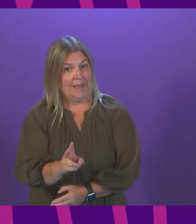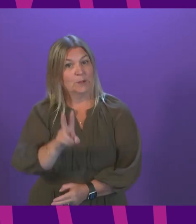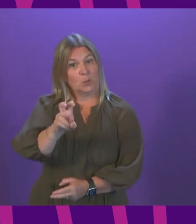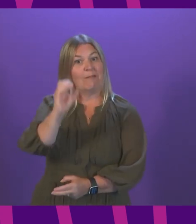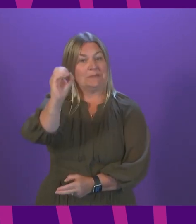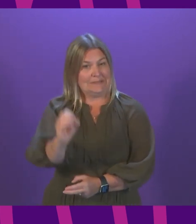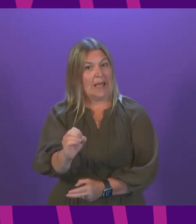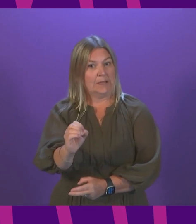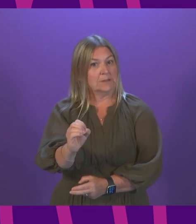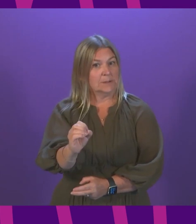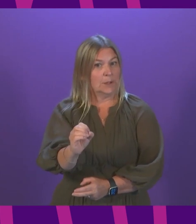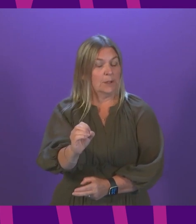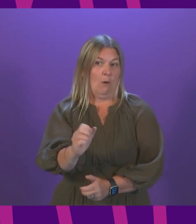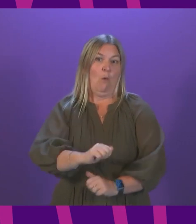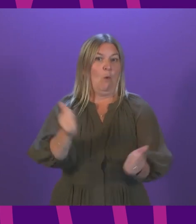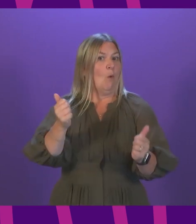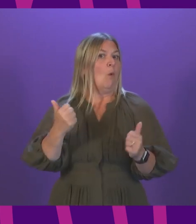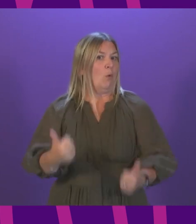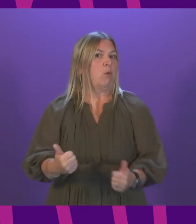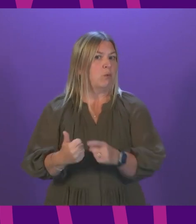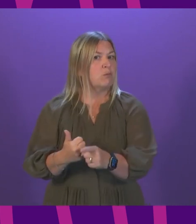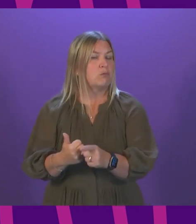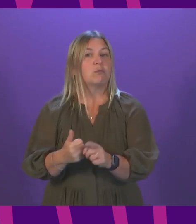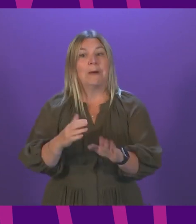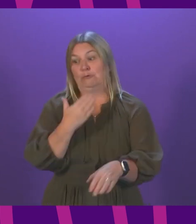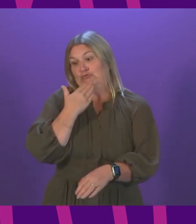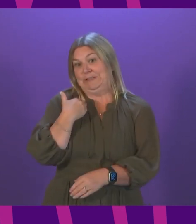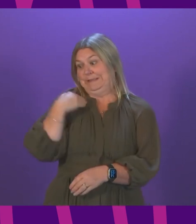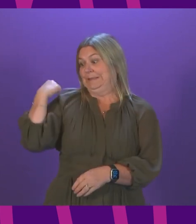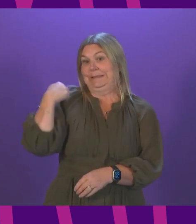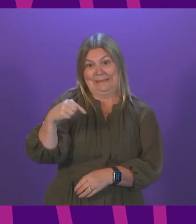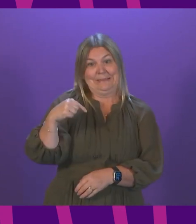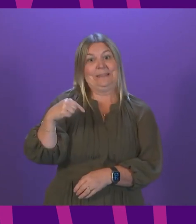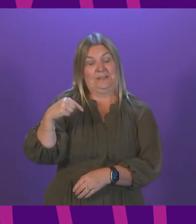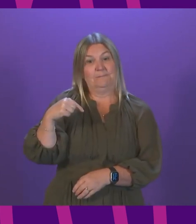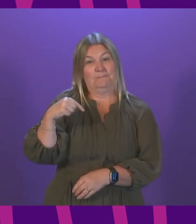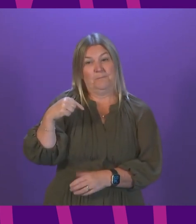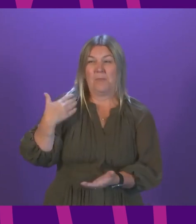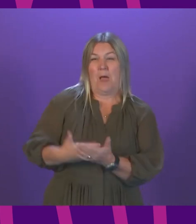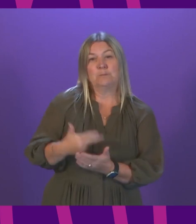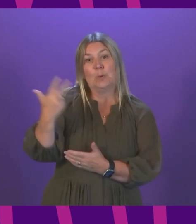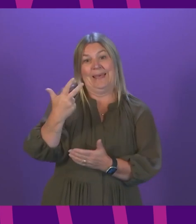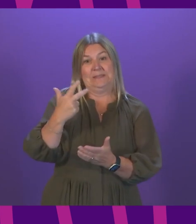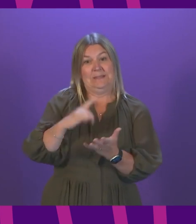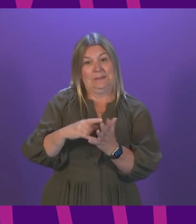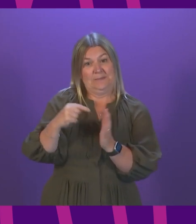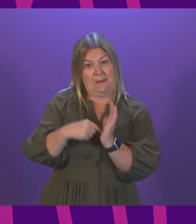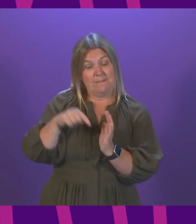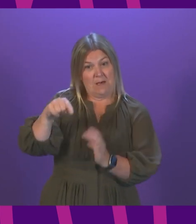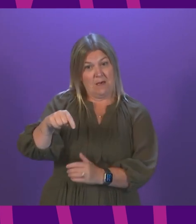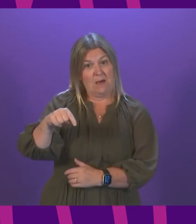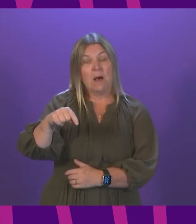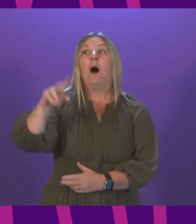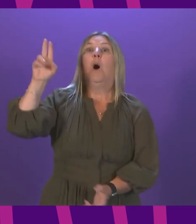12 per cent over the previous seven days. In the most recent week, which is up to the 18th of September, new cases